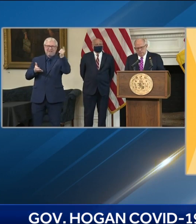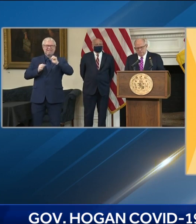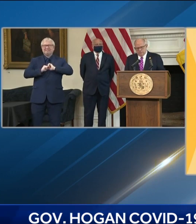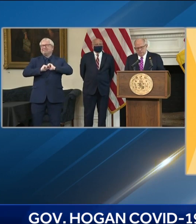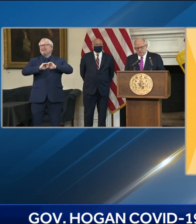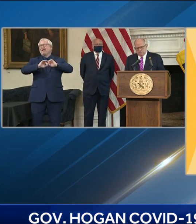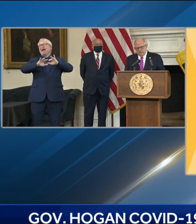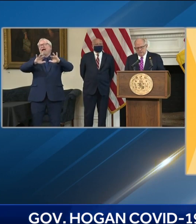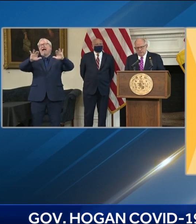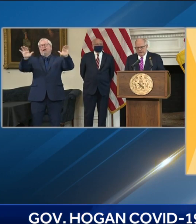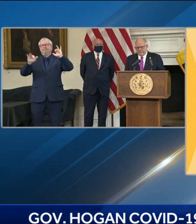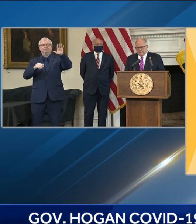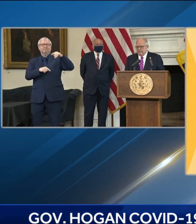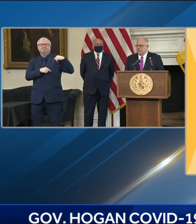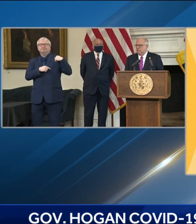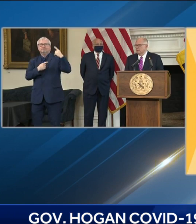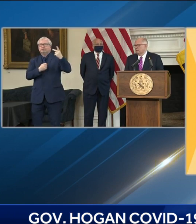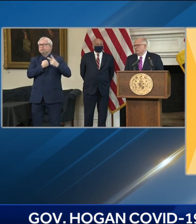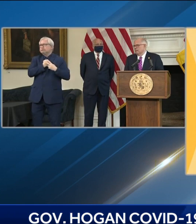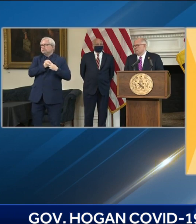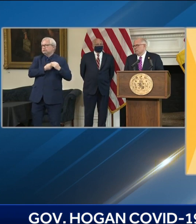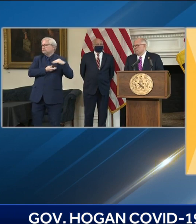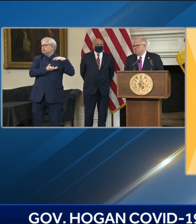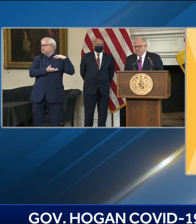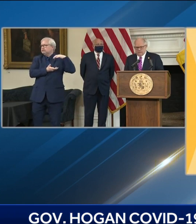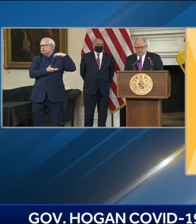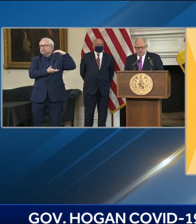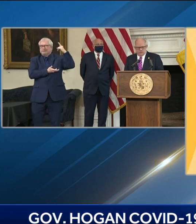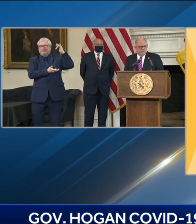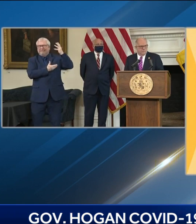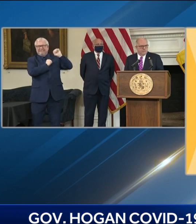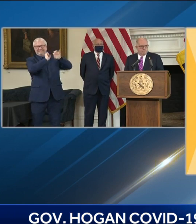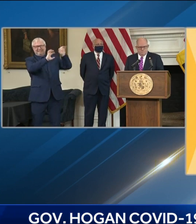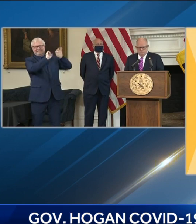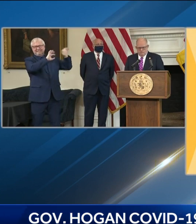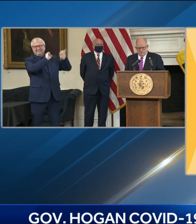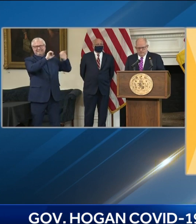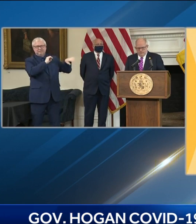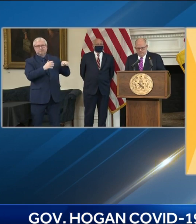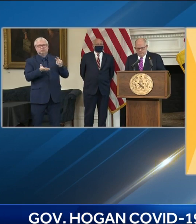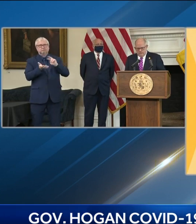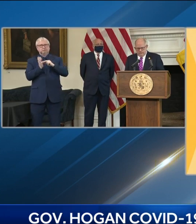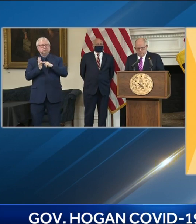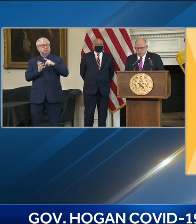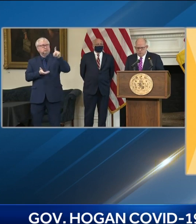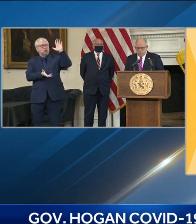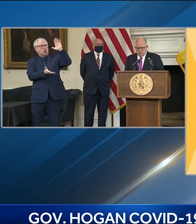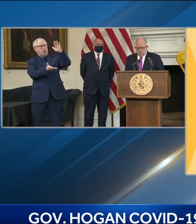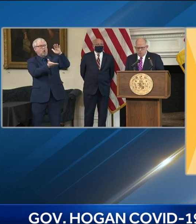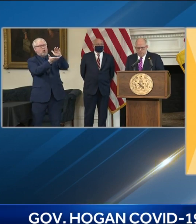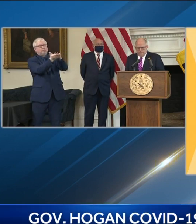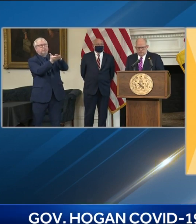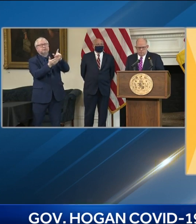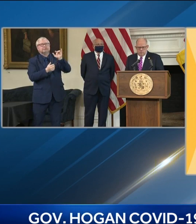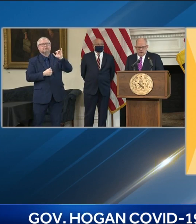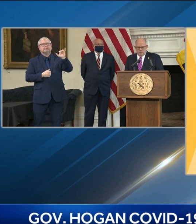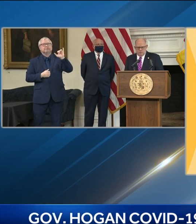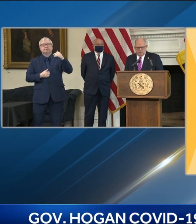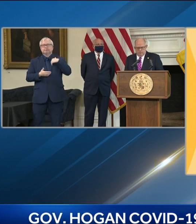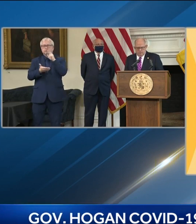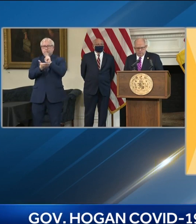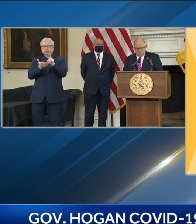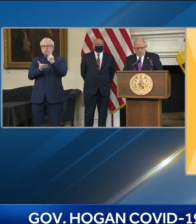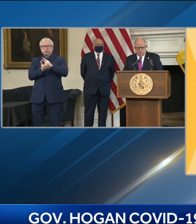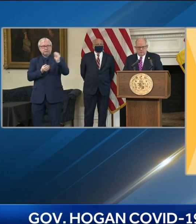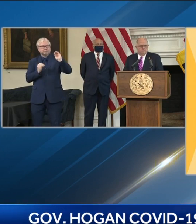They're promising that by the 18th, we will be getting another shipment. I can assure you that whatever supply